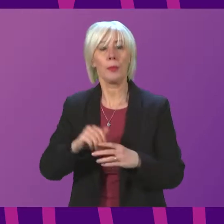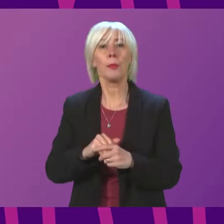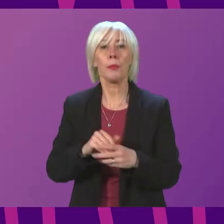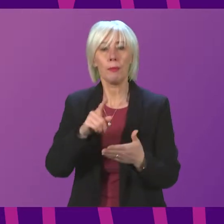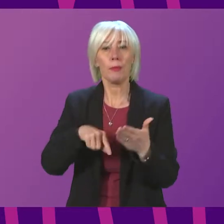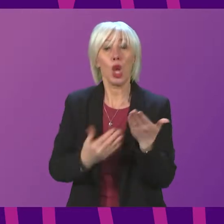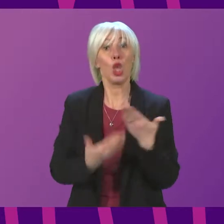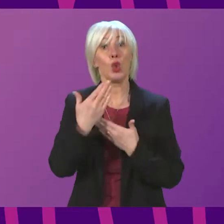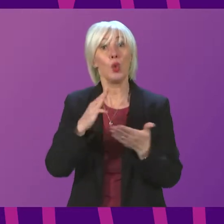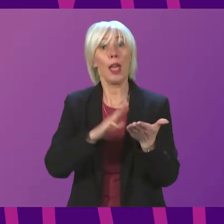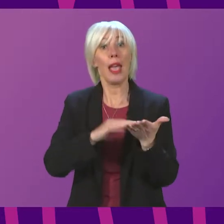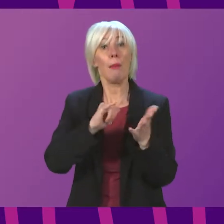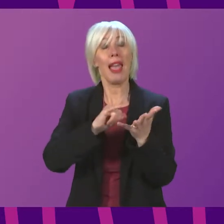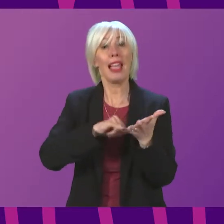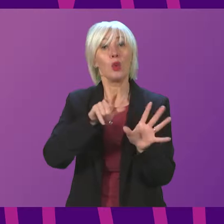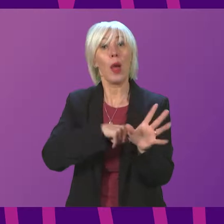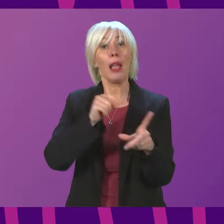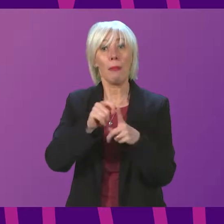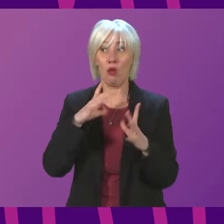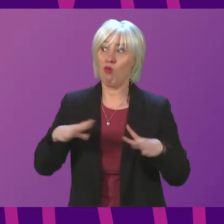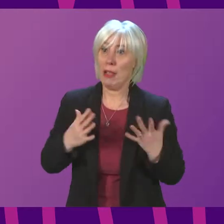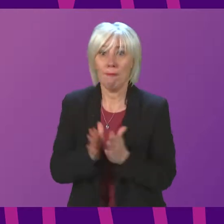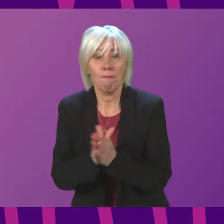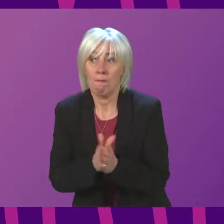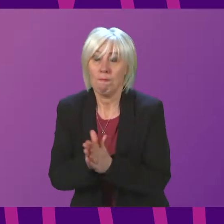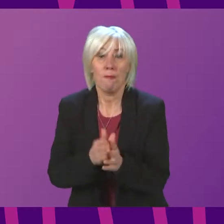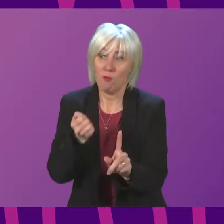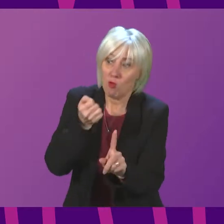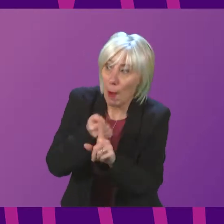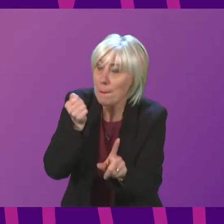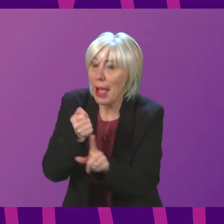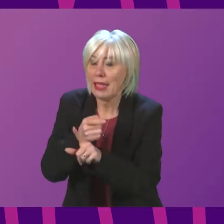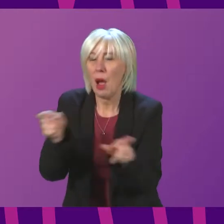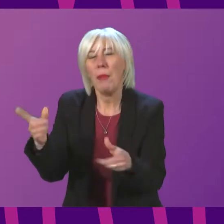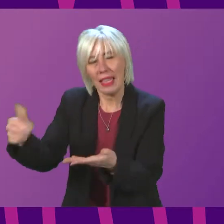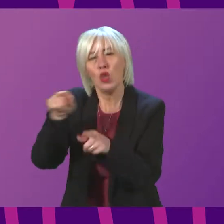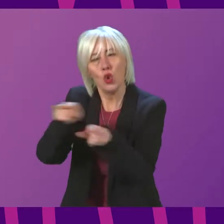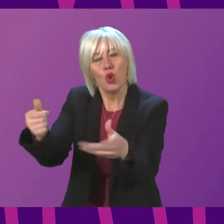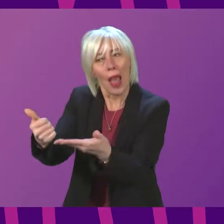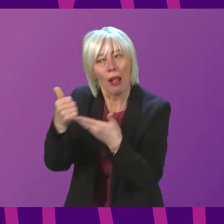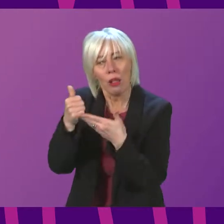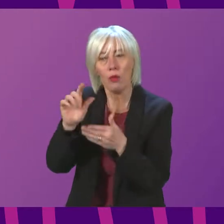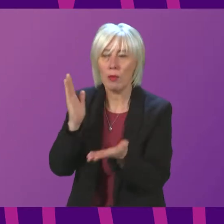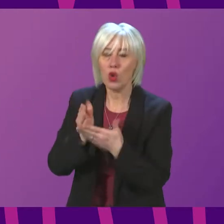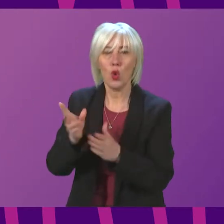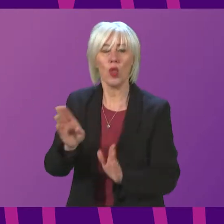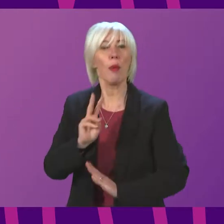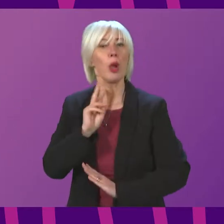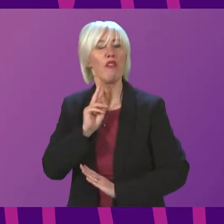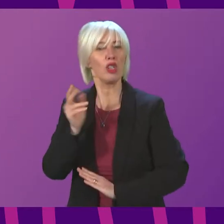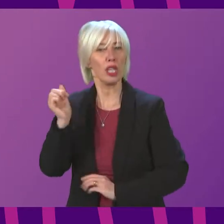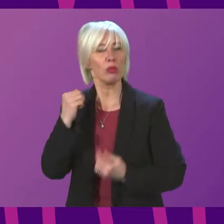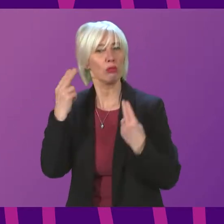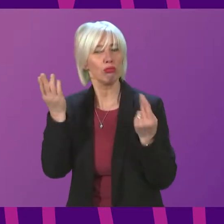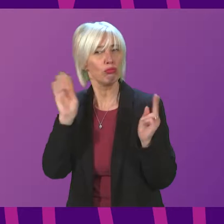MSYPs are raring to go to make their impact, but they need your help to have their voices heard. I encourage all of you